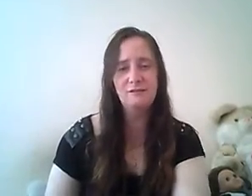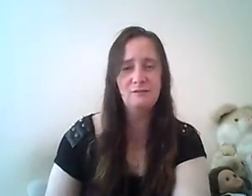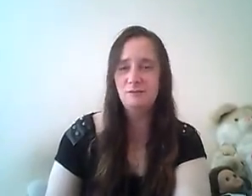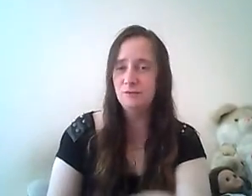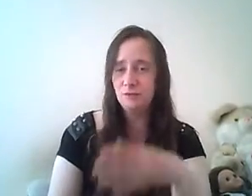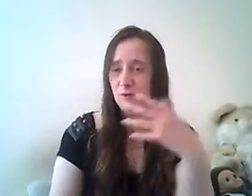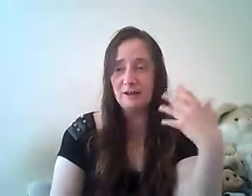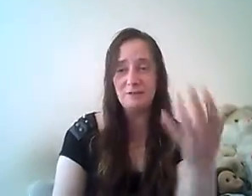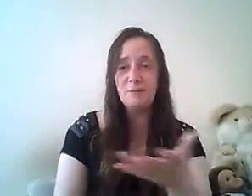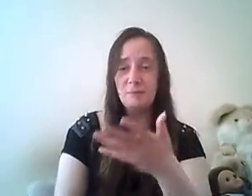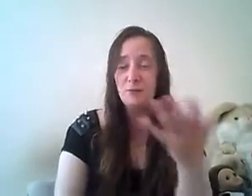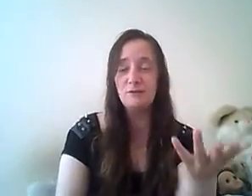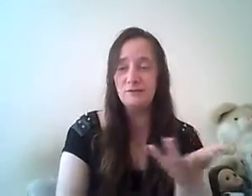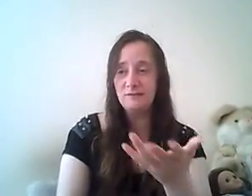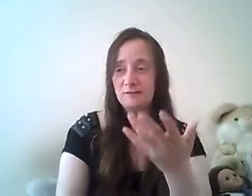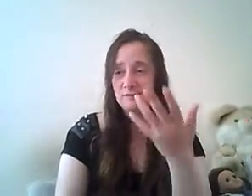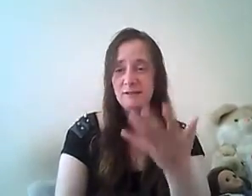so it has to be about dina